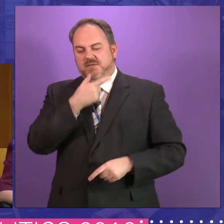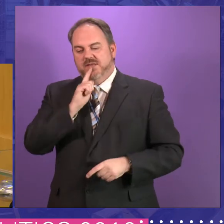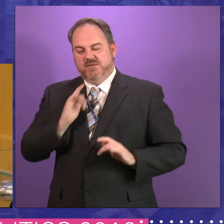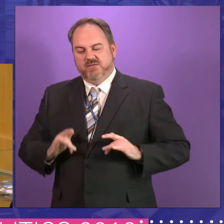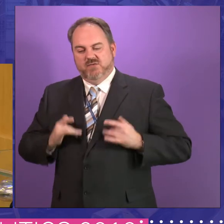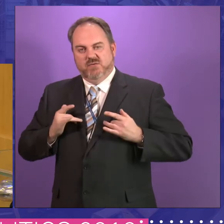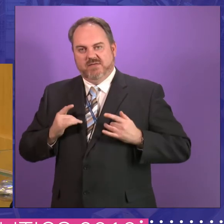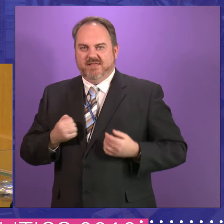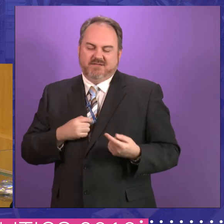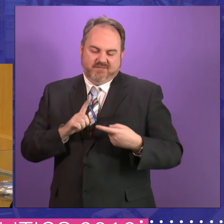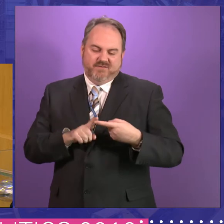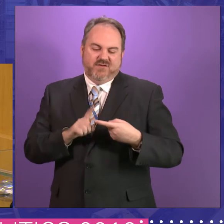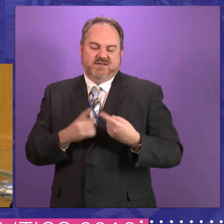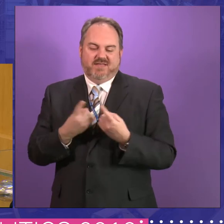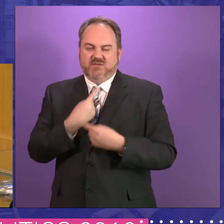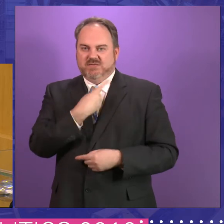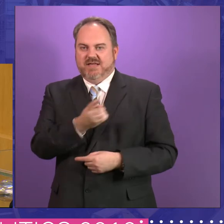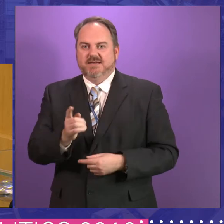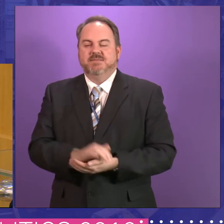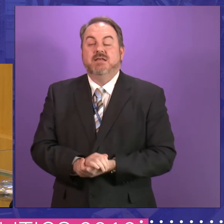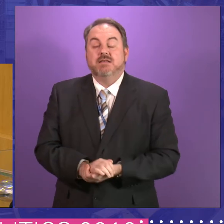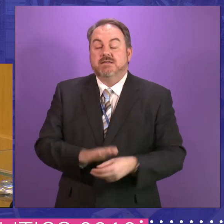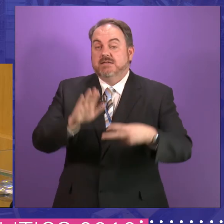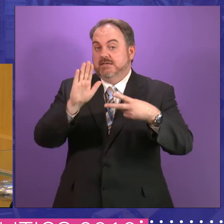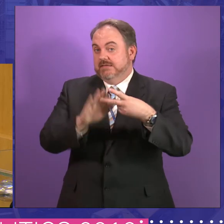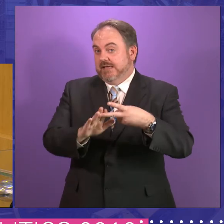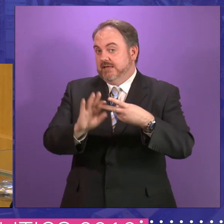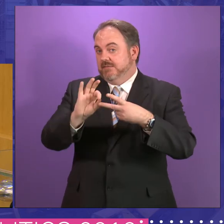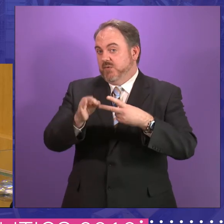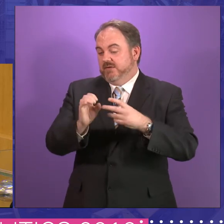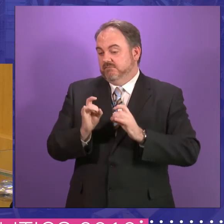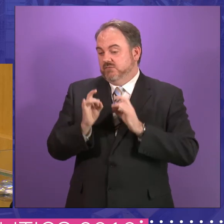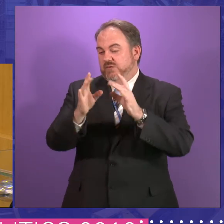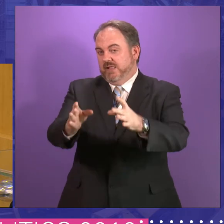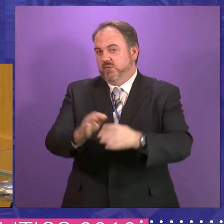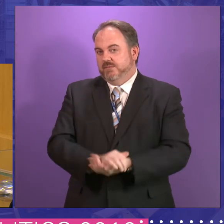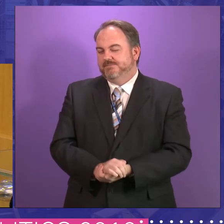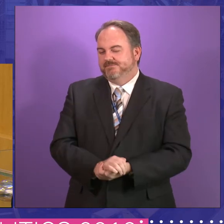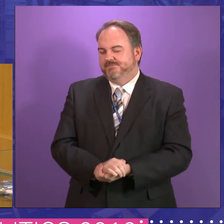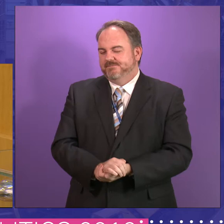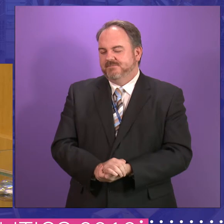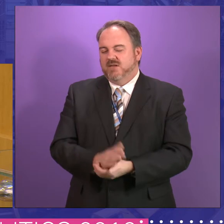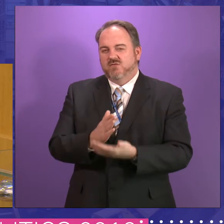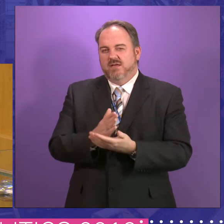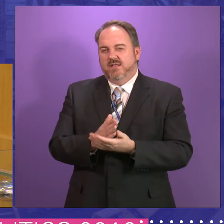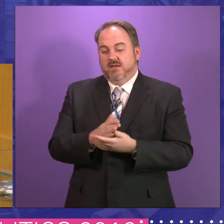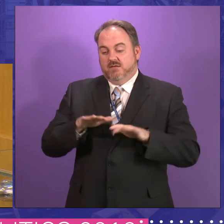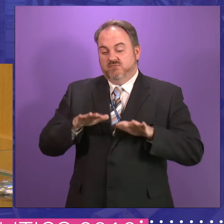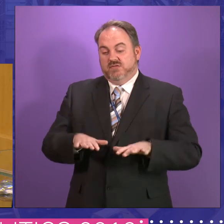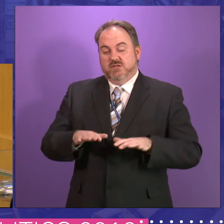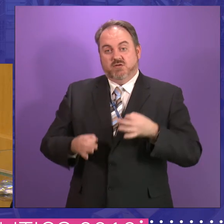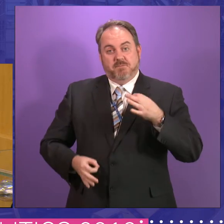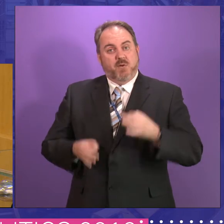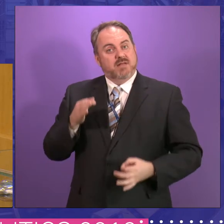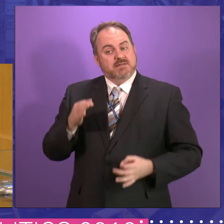That's the first point. The second point is that British politics have, I think, very successfully managed